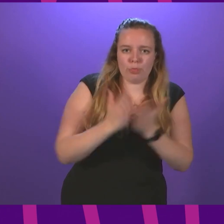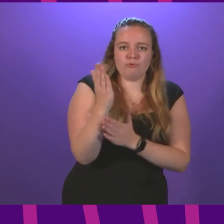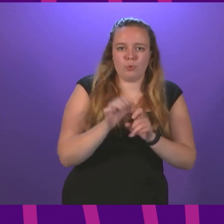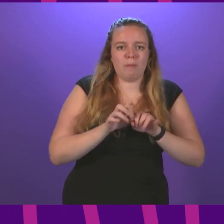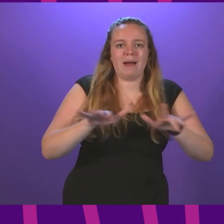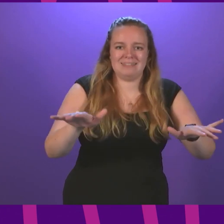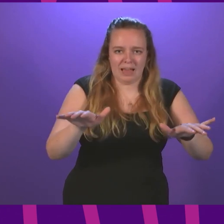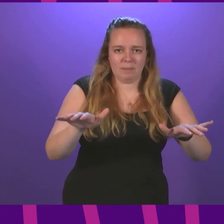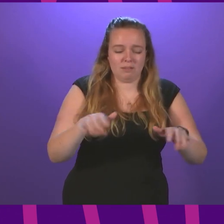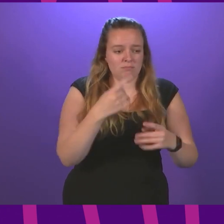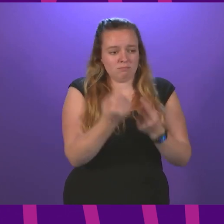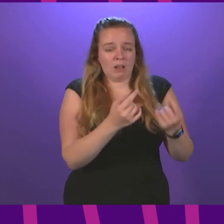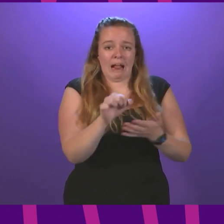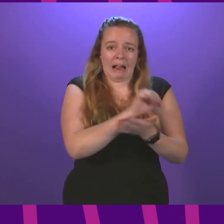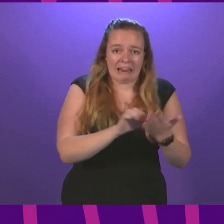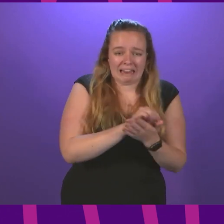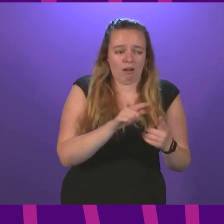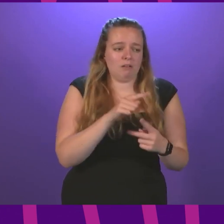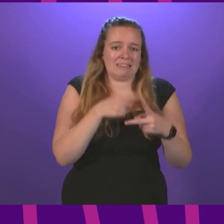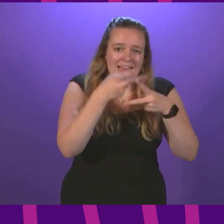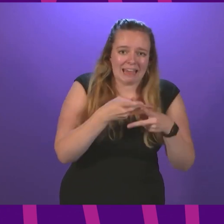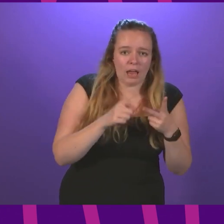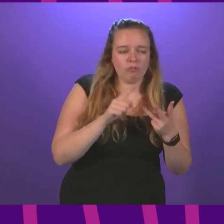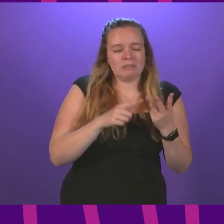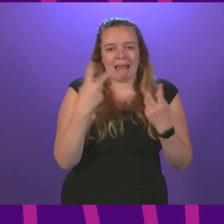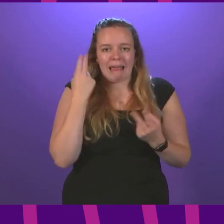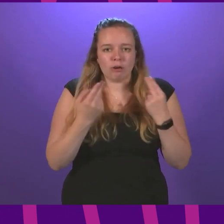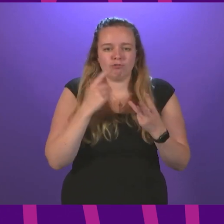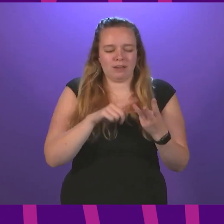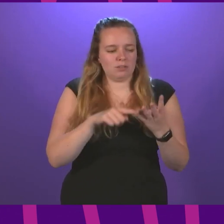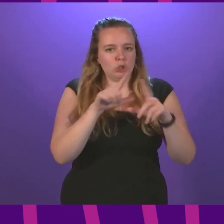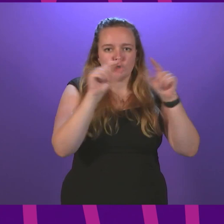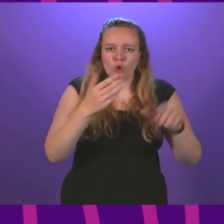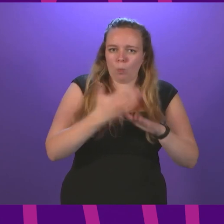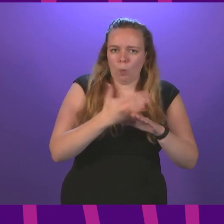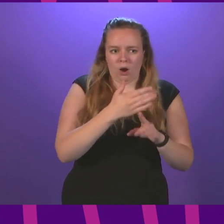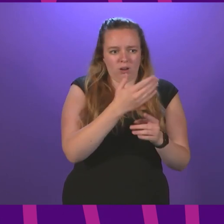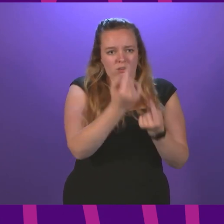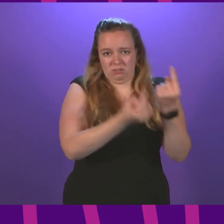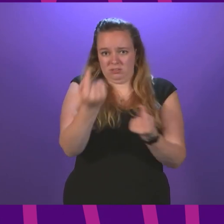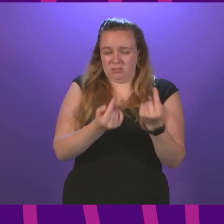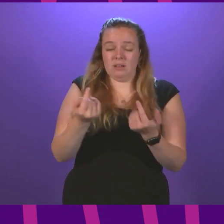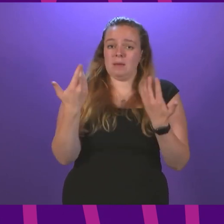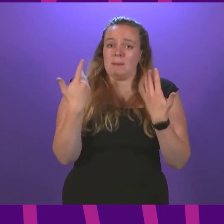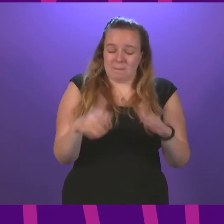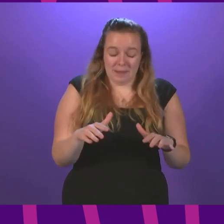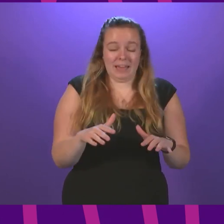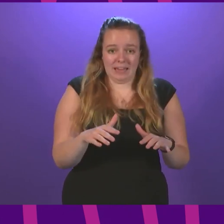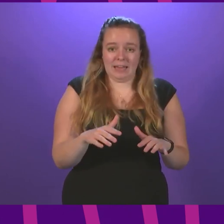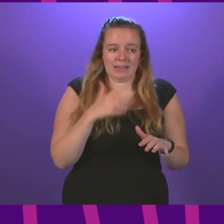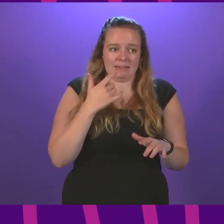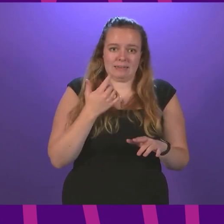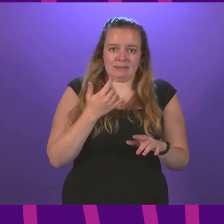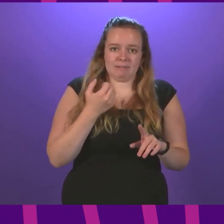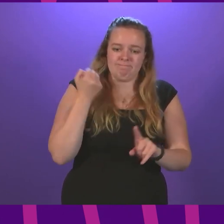Those who are cleaners, carers, hairdressers, shop workers, all of those people who stood up and